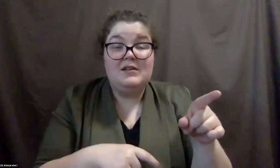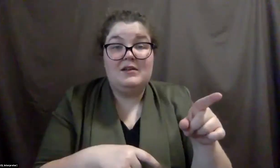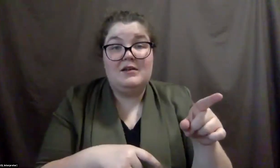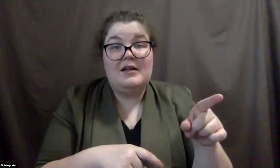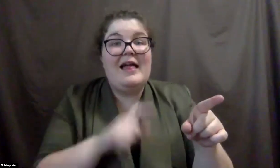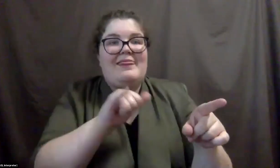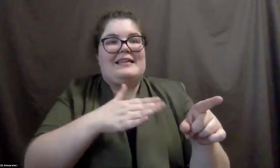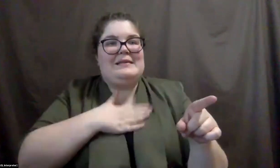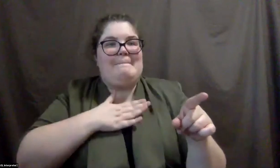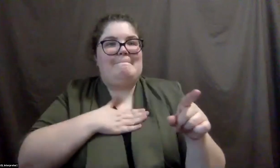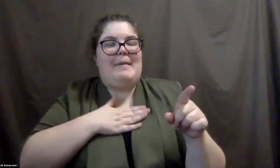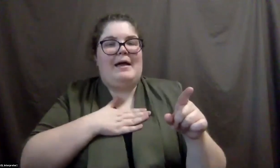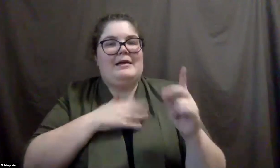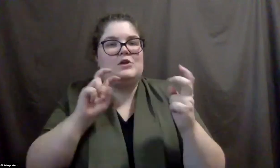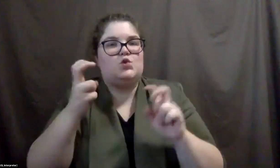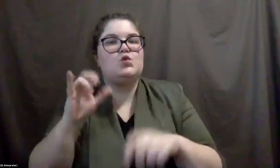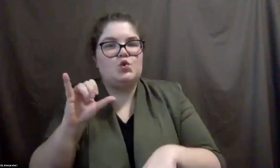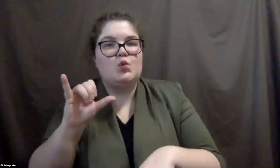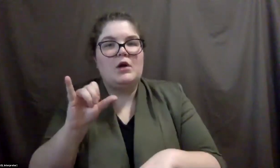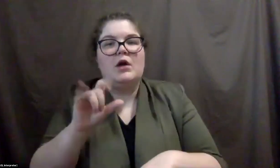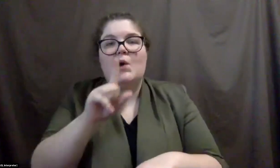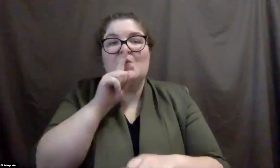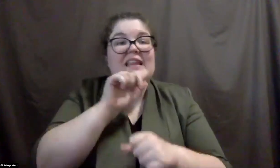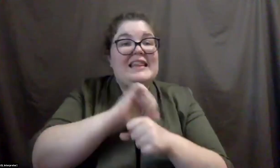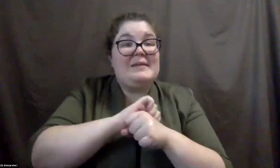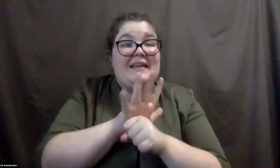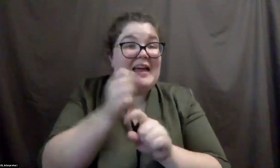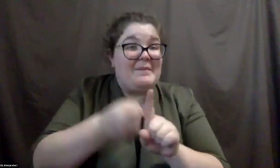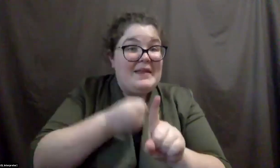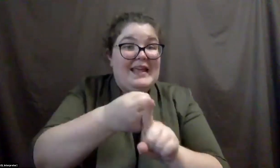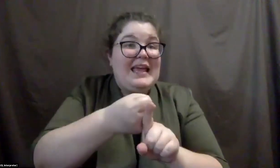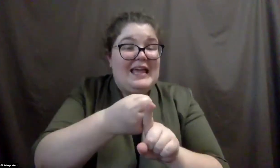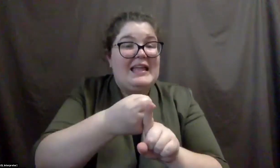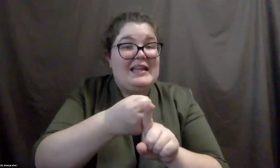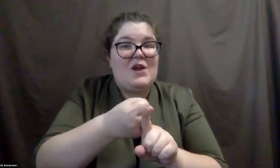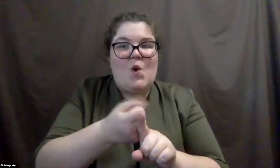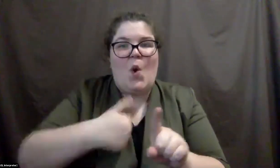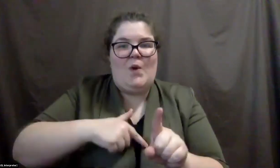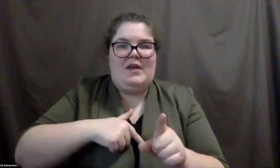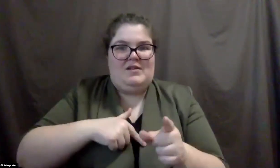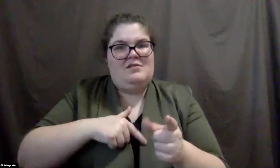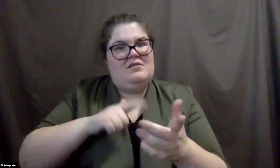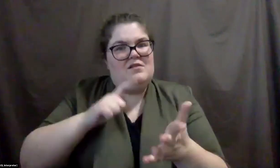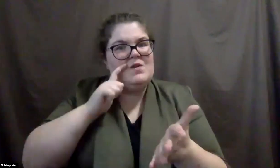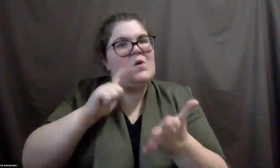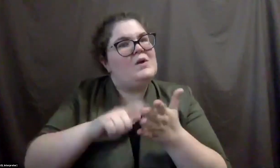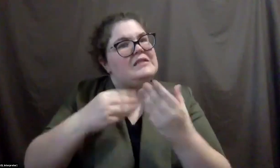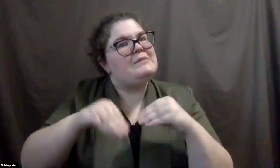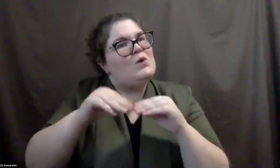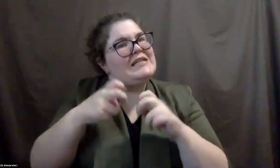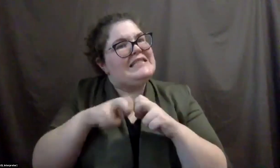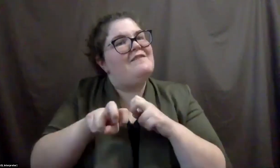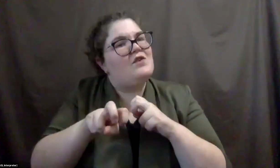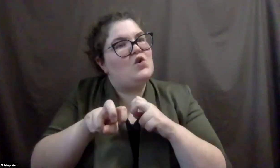one of our biggest issues, um, since the pandemic. We, um, we've certainly found it a lot more difficult to,